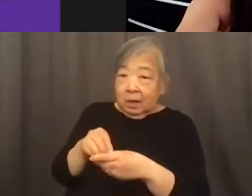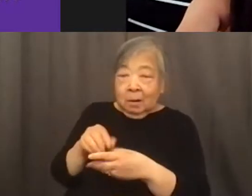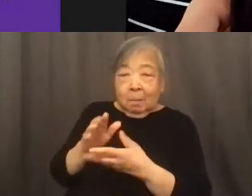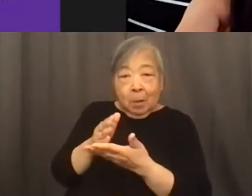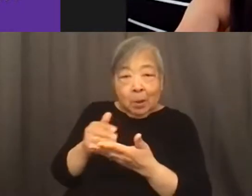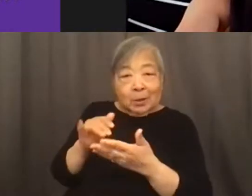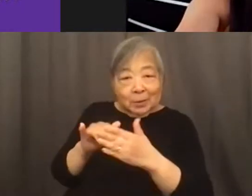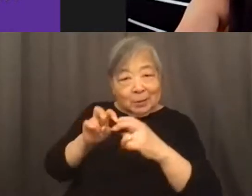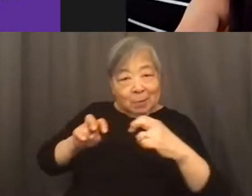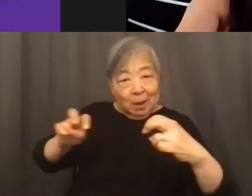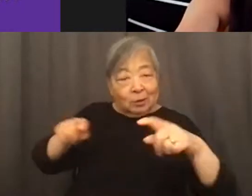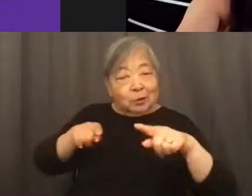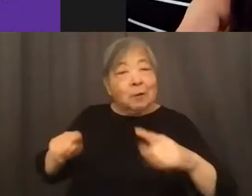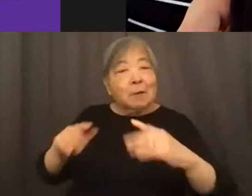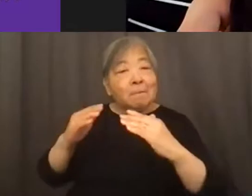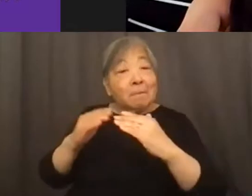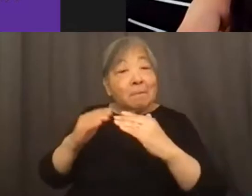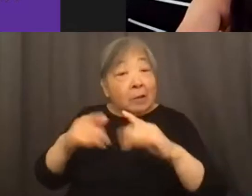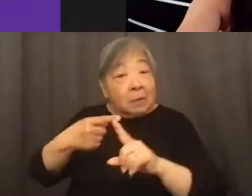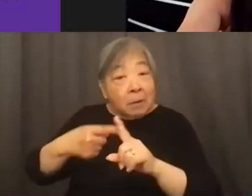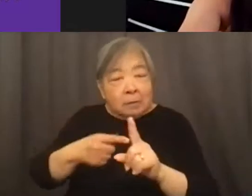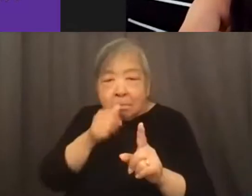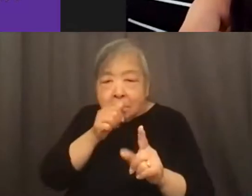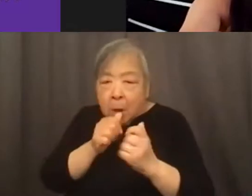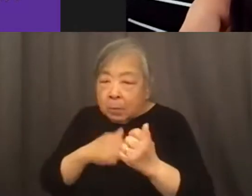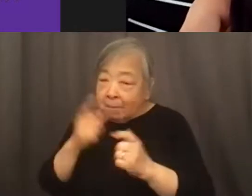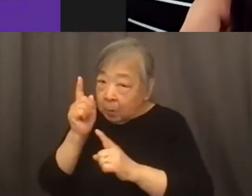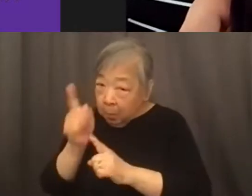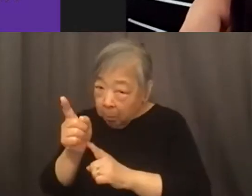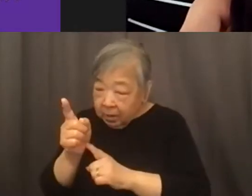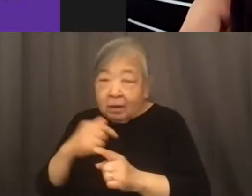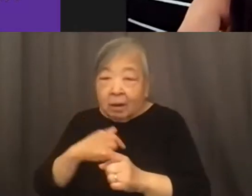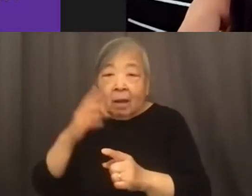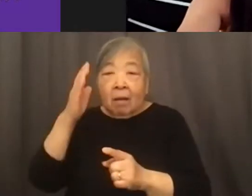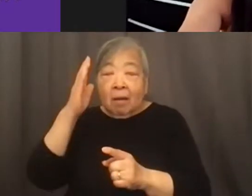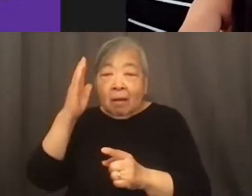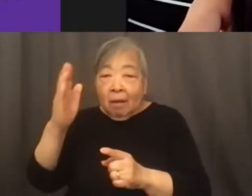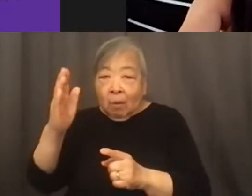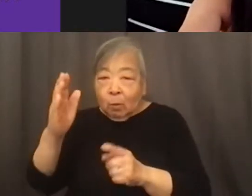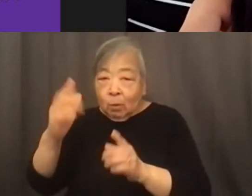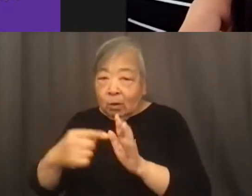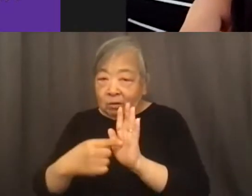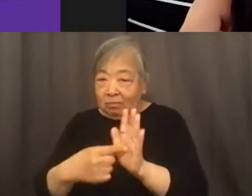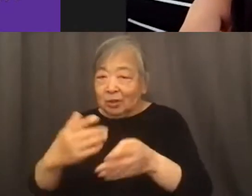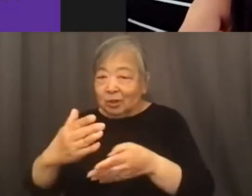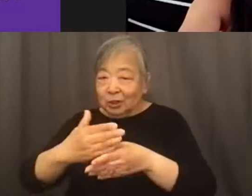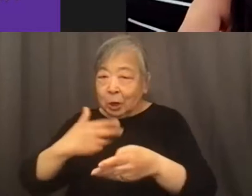during Fair Housing Month. If you'll just bear with me for one moment, I am going to, uh, share my slides.